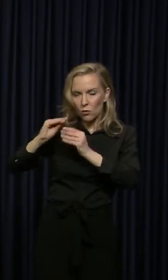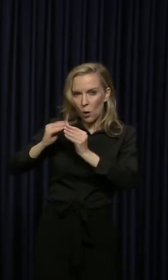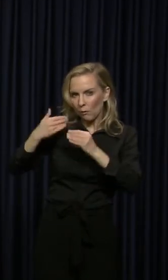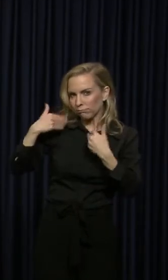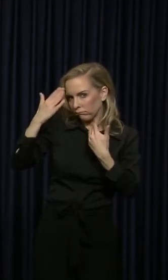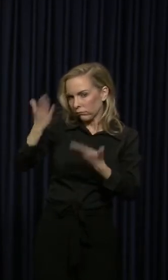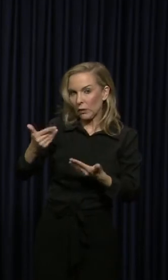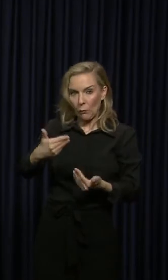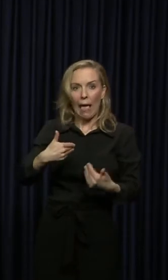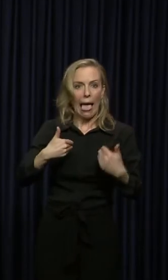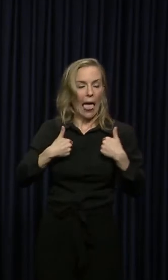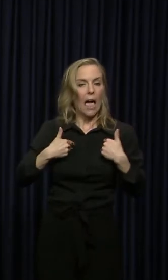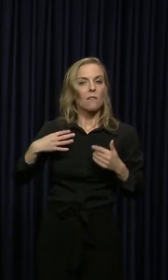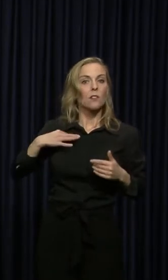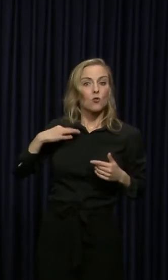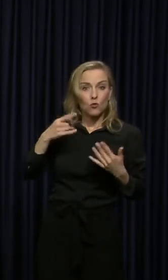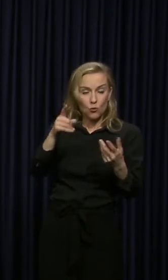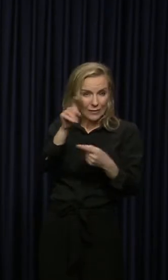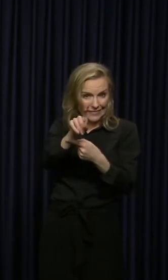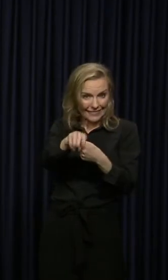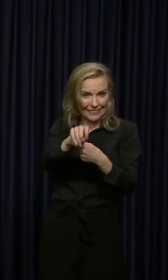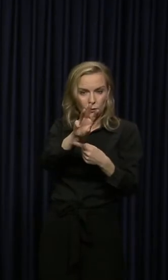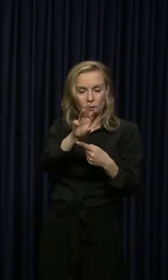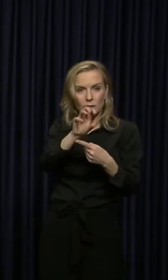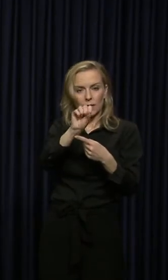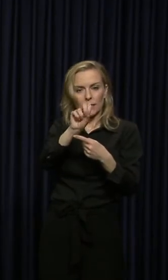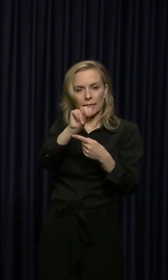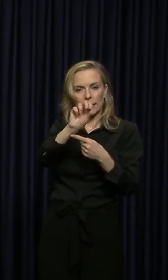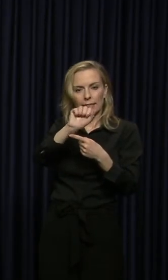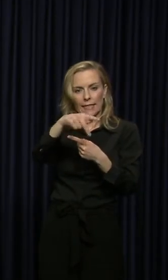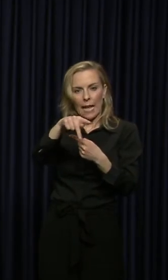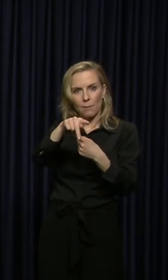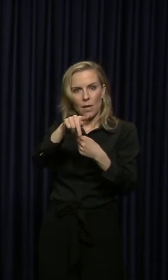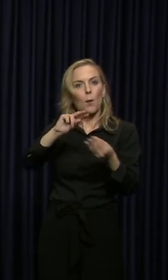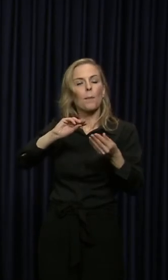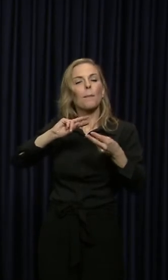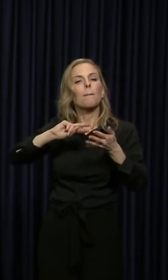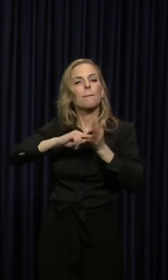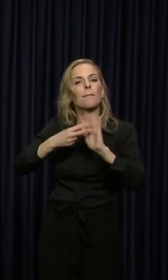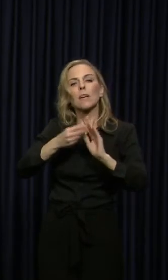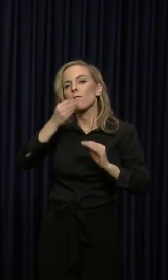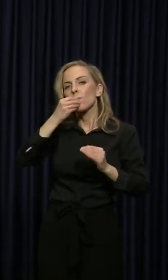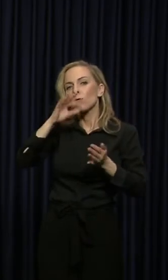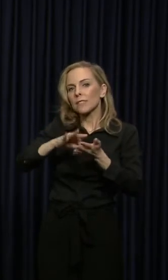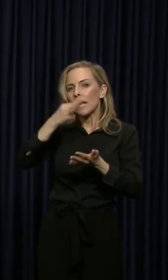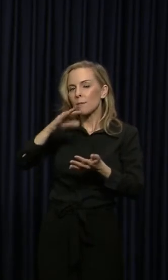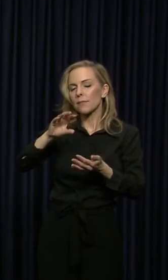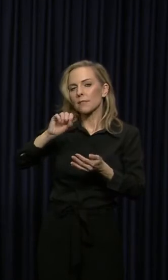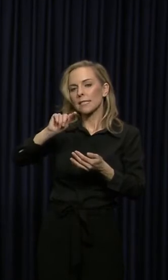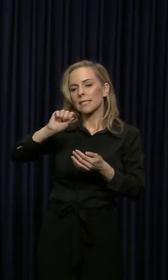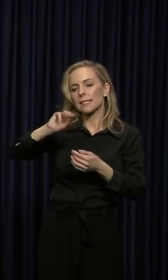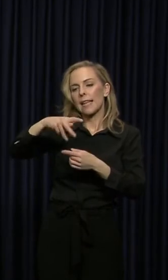numbers. So if you're interested in-in receiving SNAP, which is food stamps, uh, please call 1-855